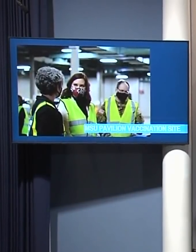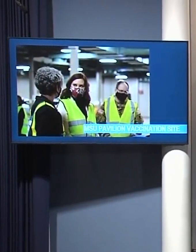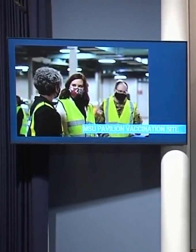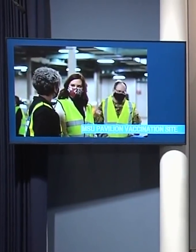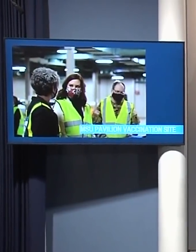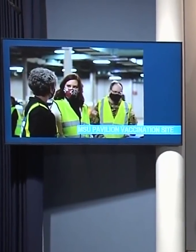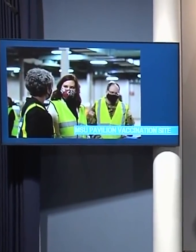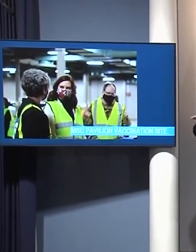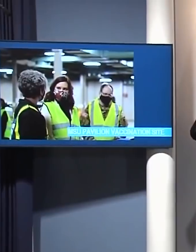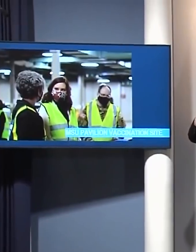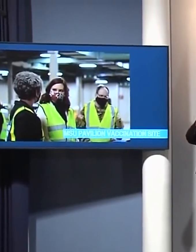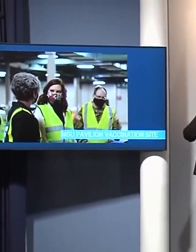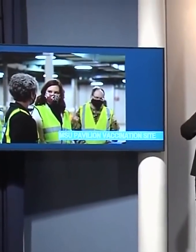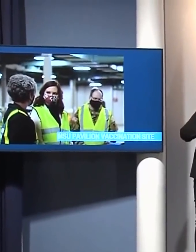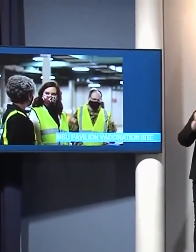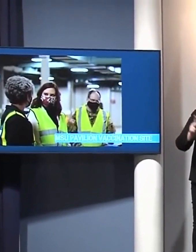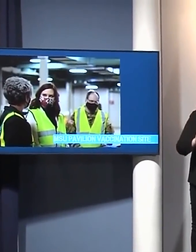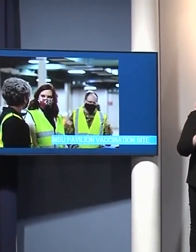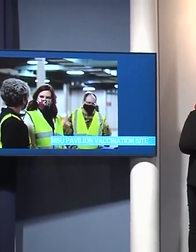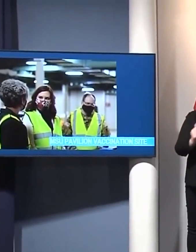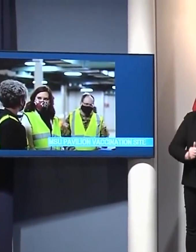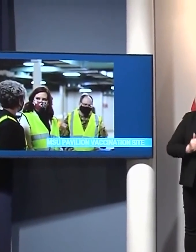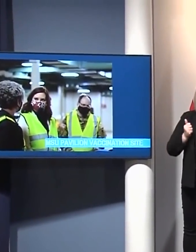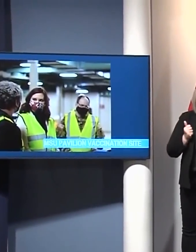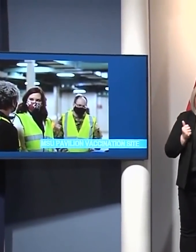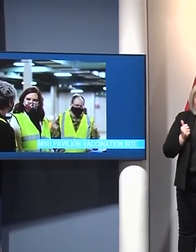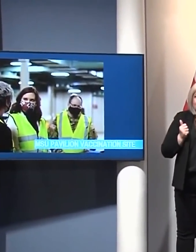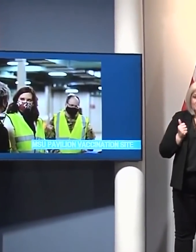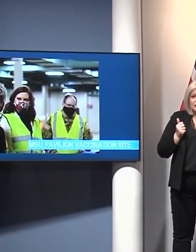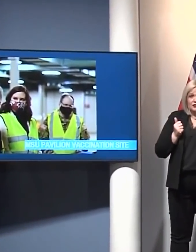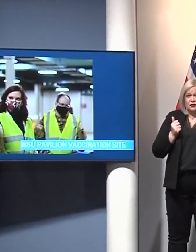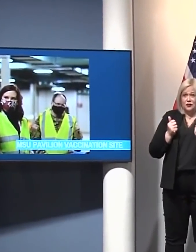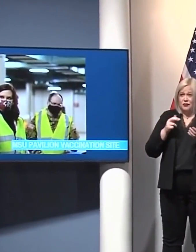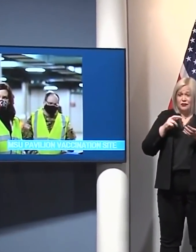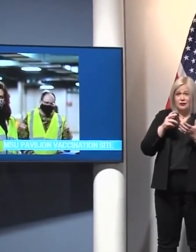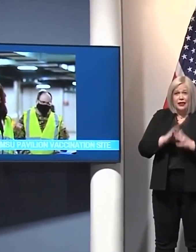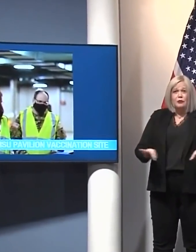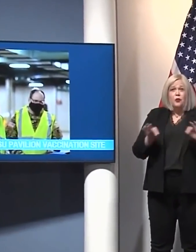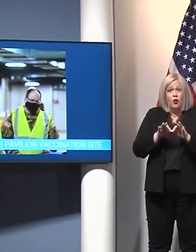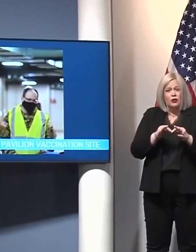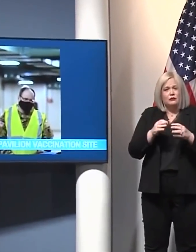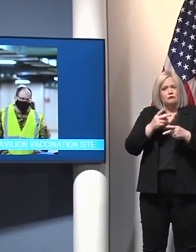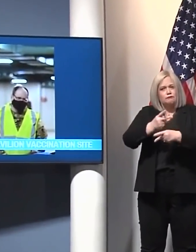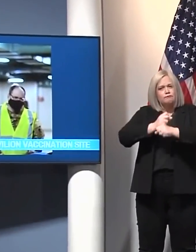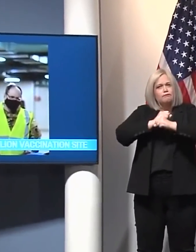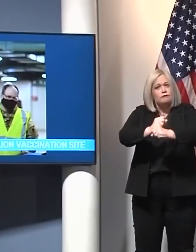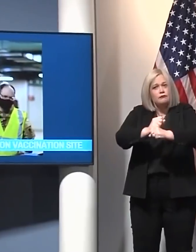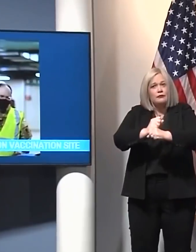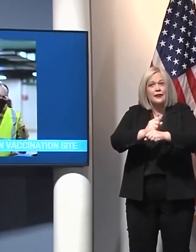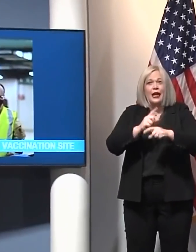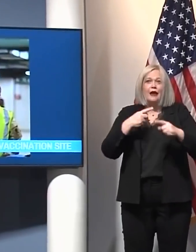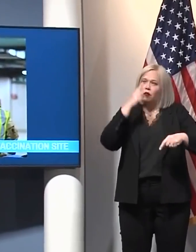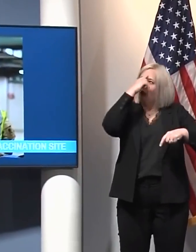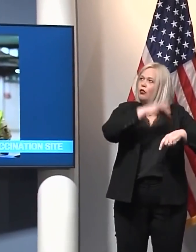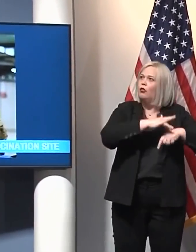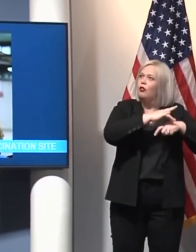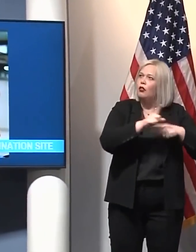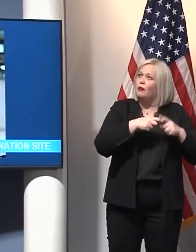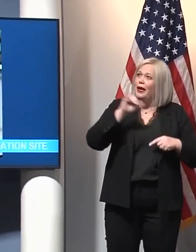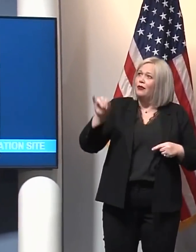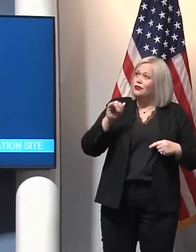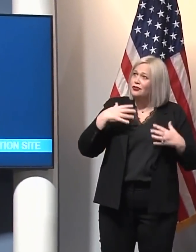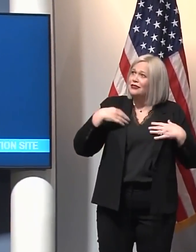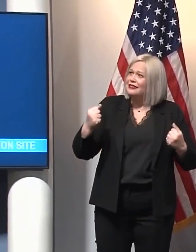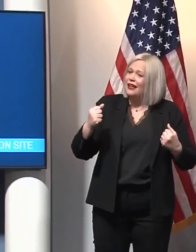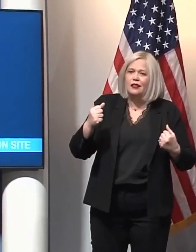and save lives, the very last thing that Michiganders should have to worry about is whether or not their health insurance will cover the costs of their